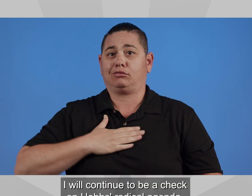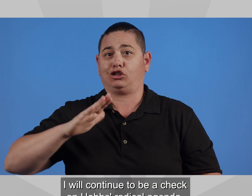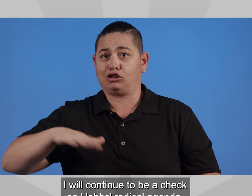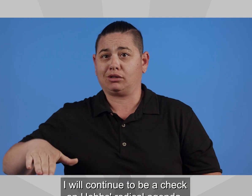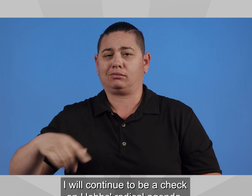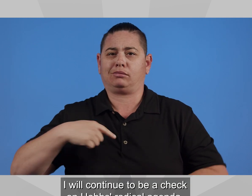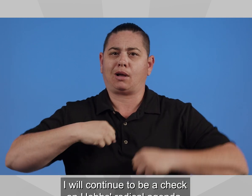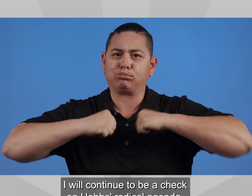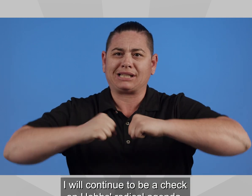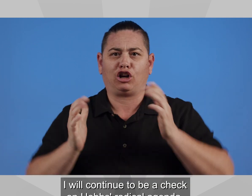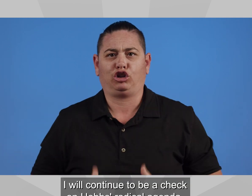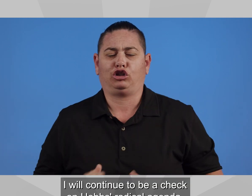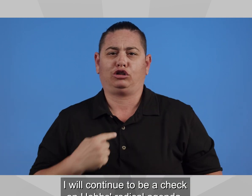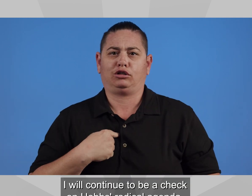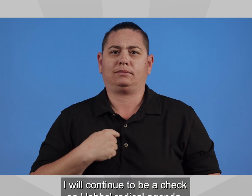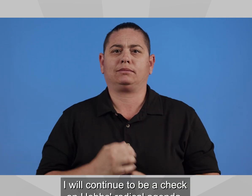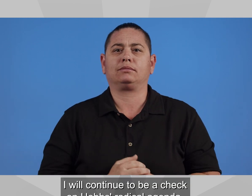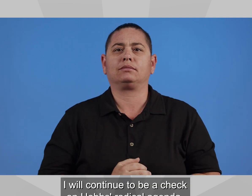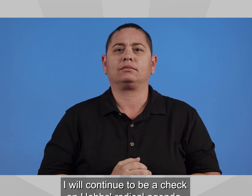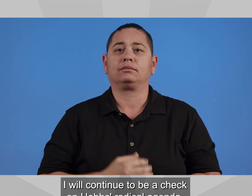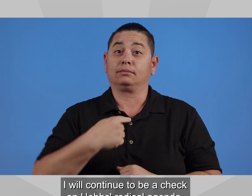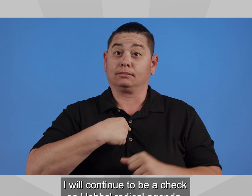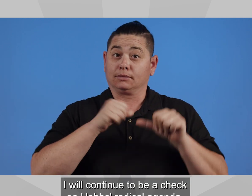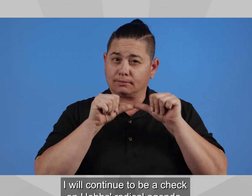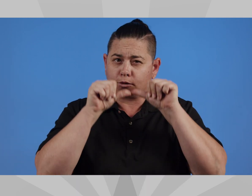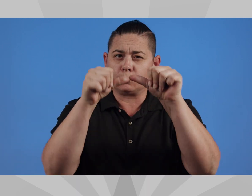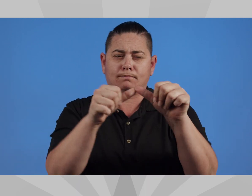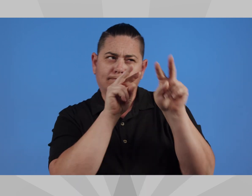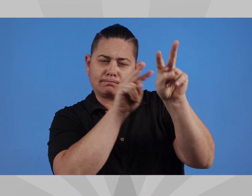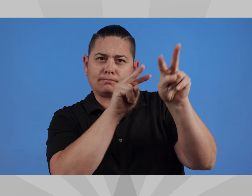I will continue to be a check on Hobbes' radical agenda.